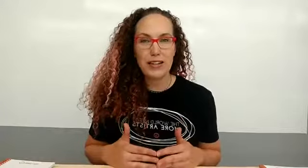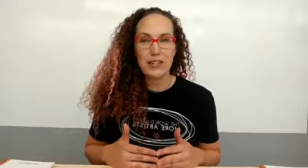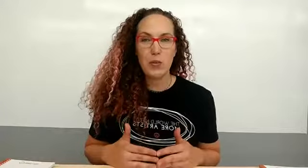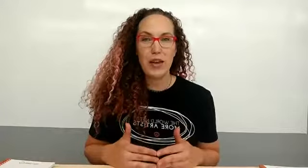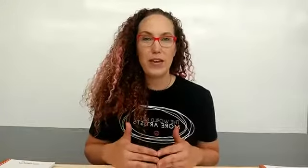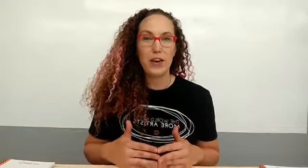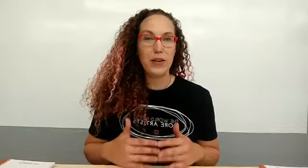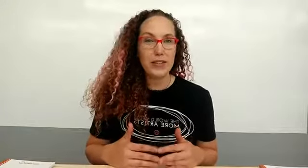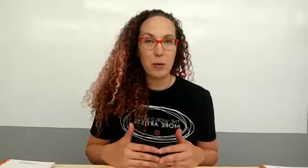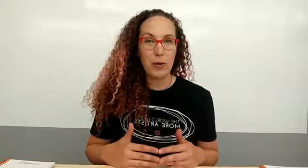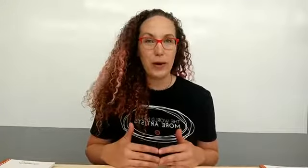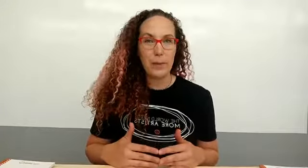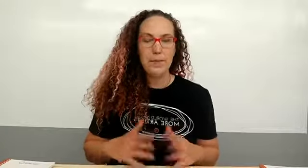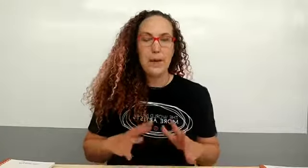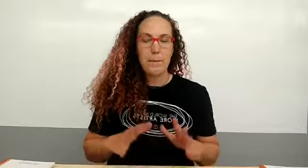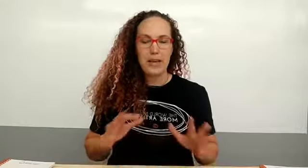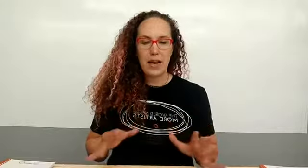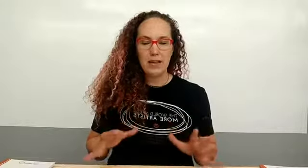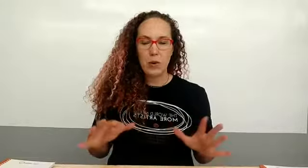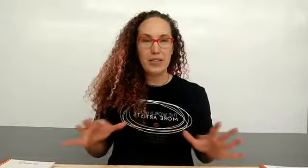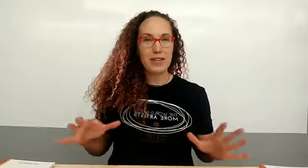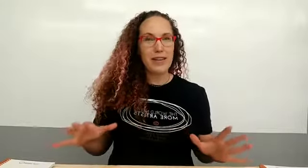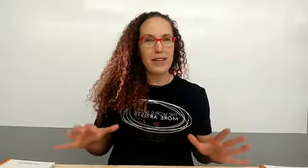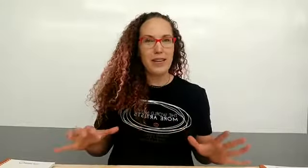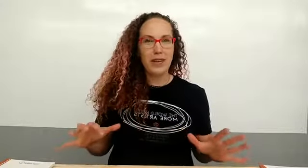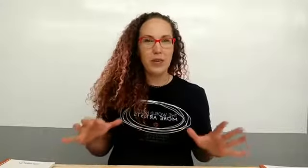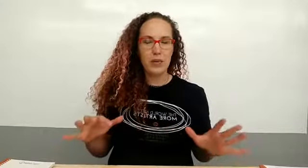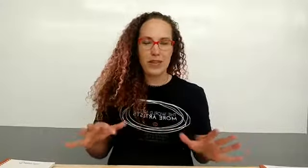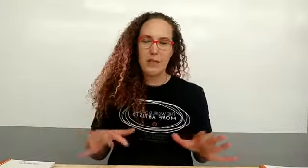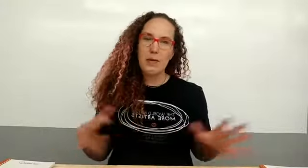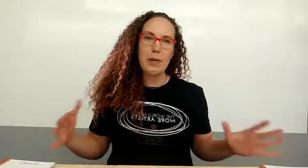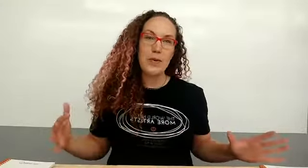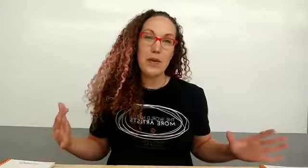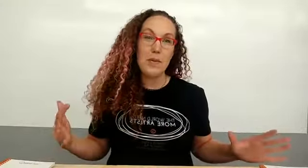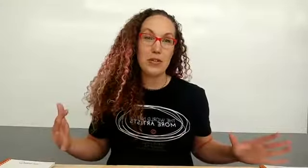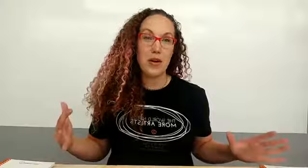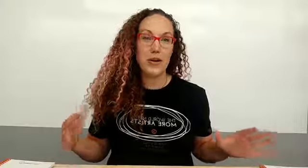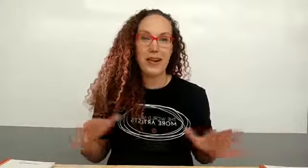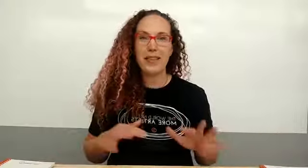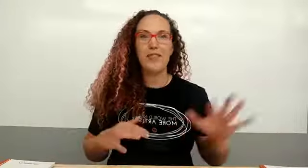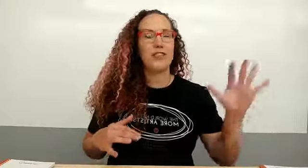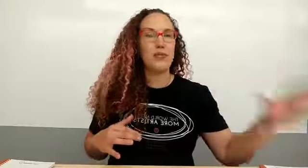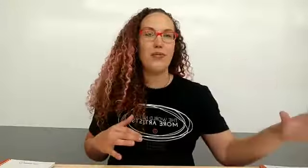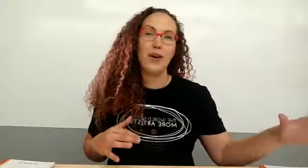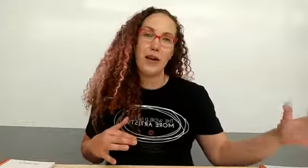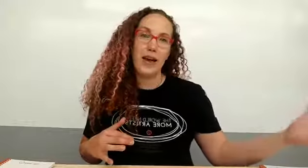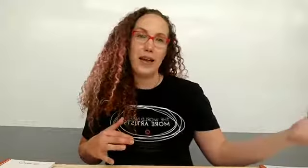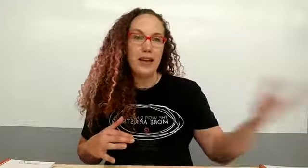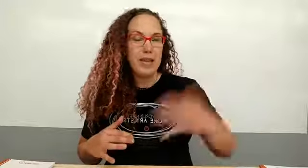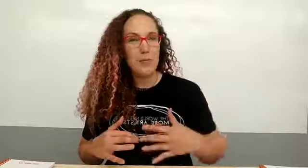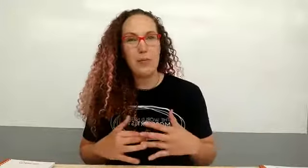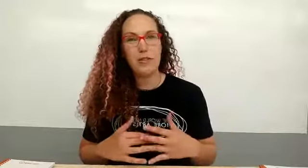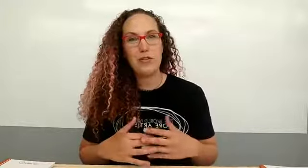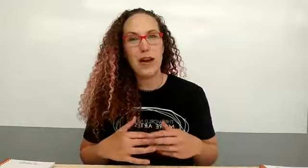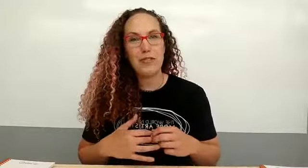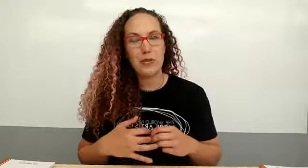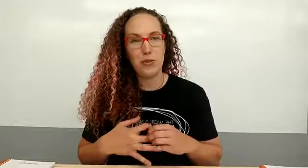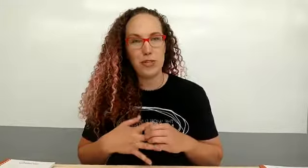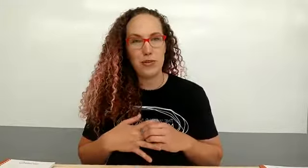with our grade school program because what we started to hear was that maybe people in the metro area lived too far away to be able to drive to Orange Heasel